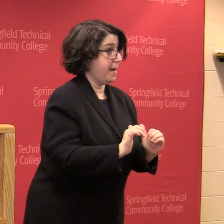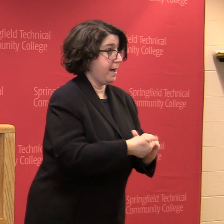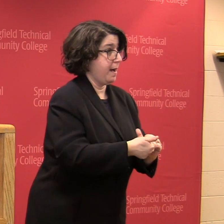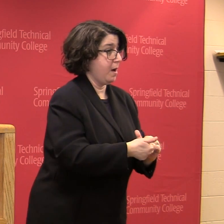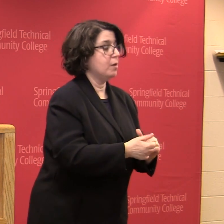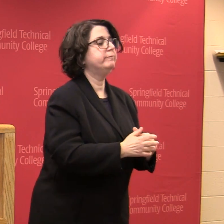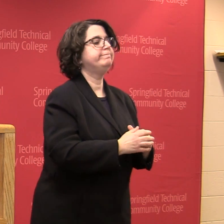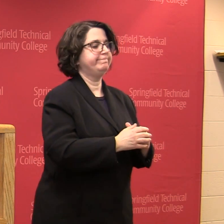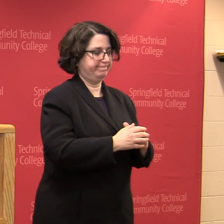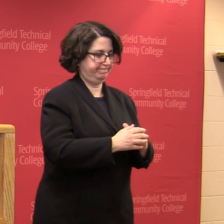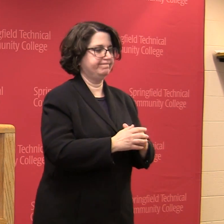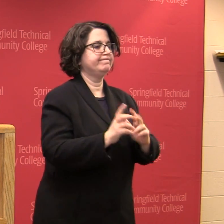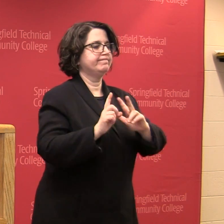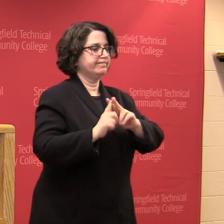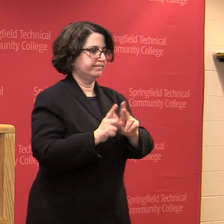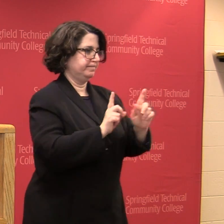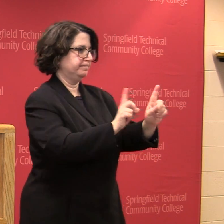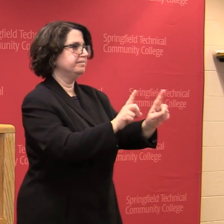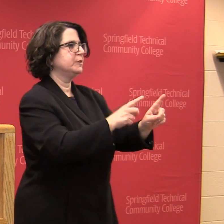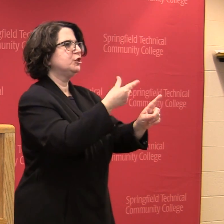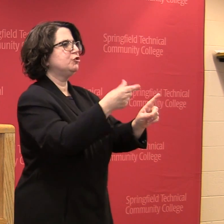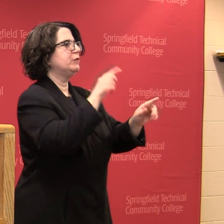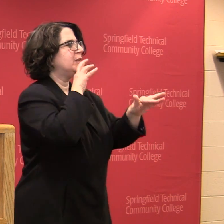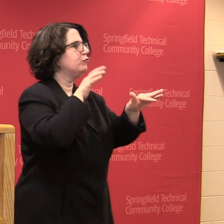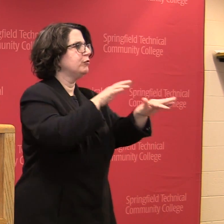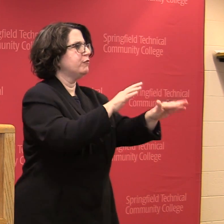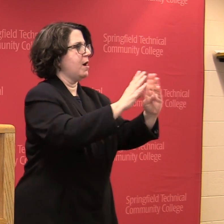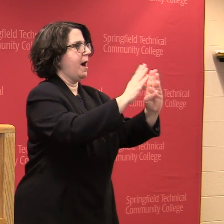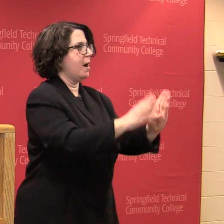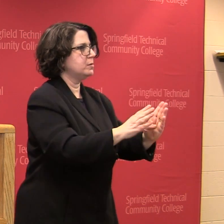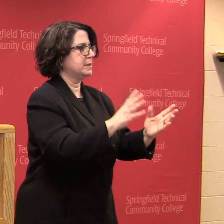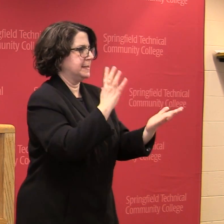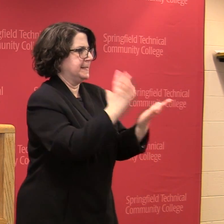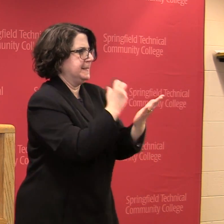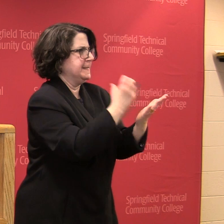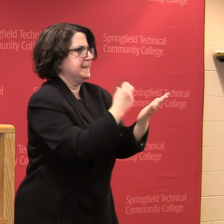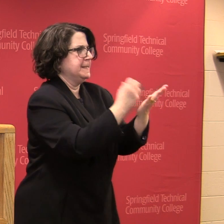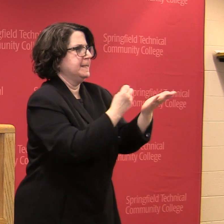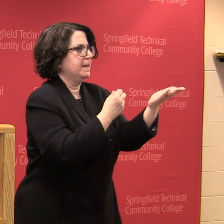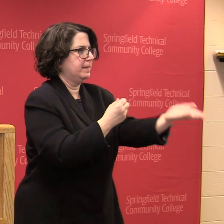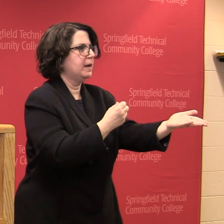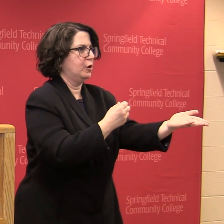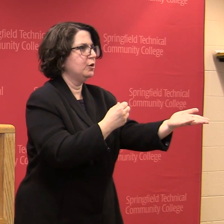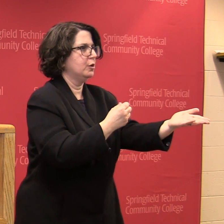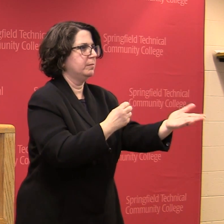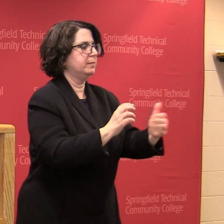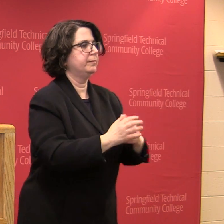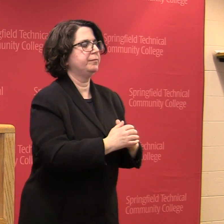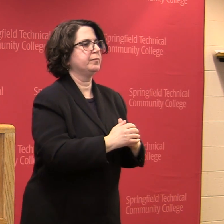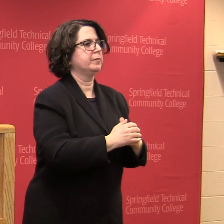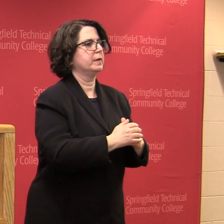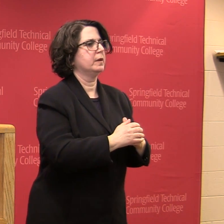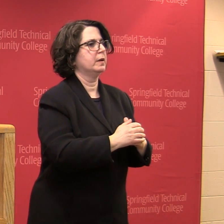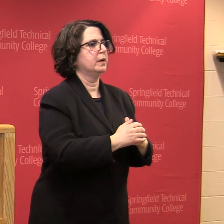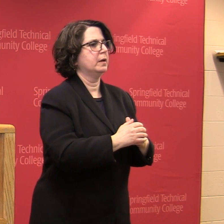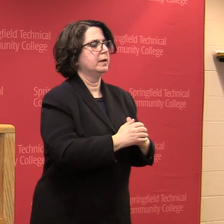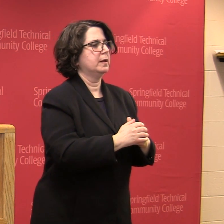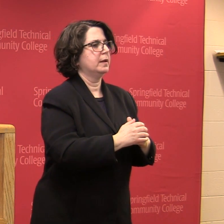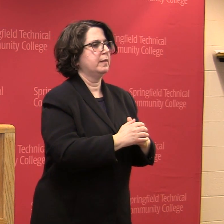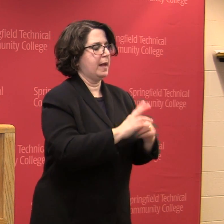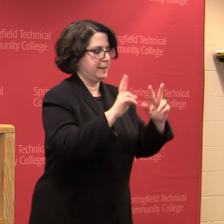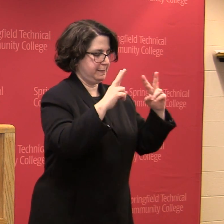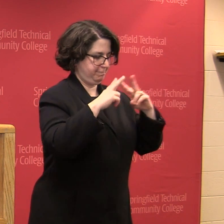I started going to Green River House and I started learning everything I could. I at this time learned what my struggles